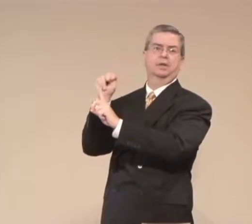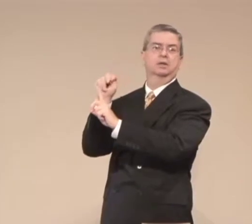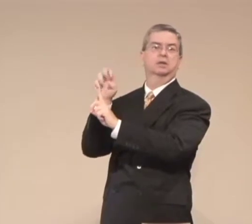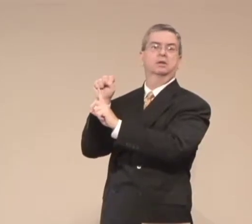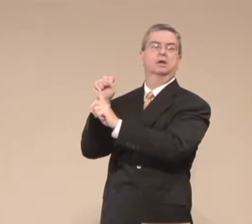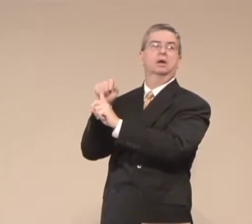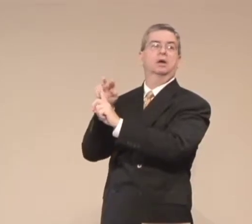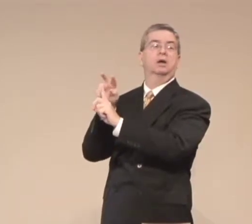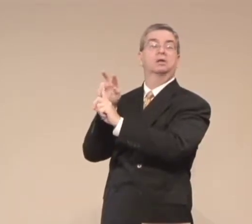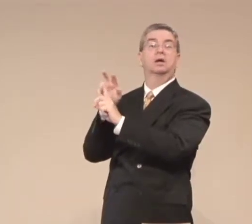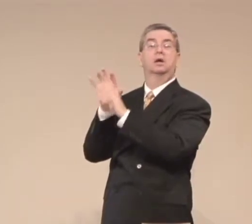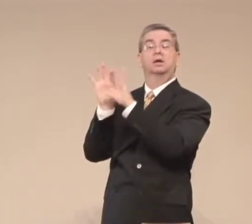of Satan.